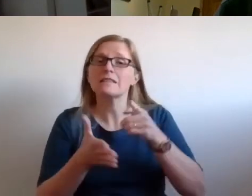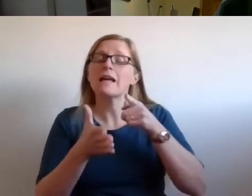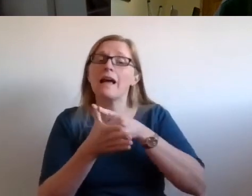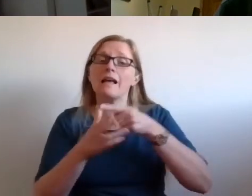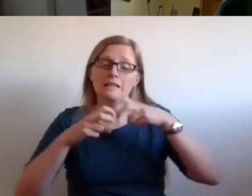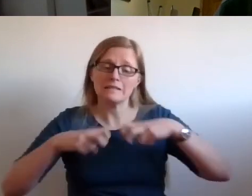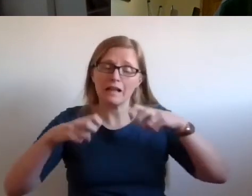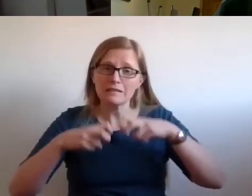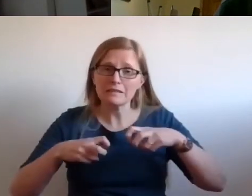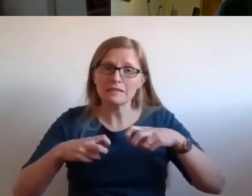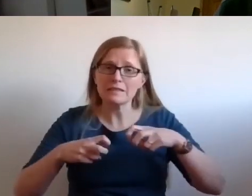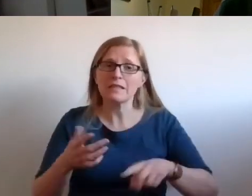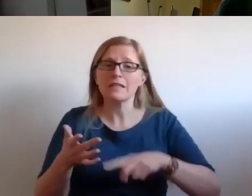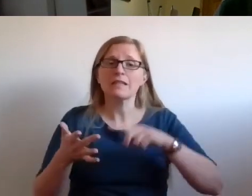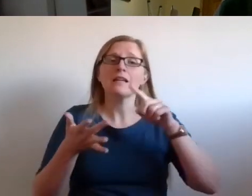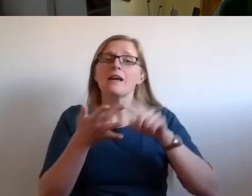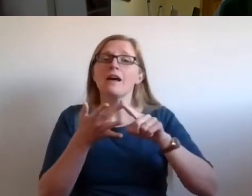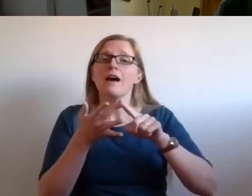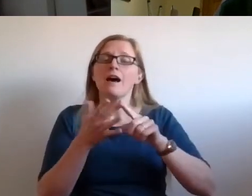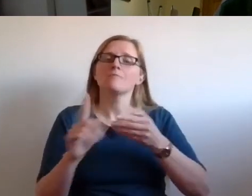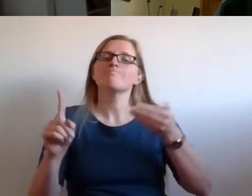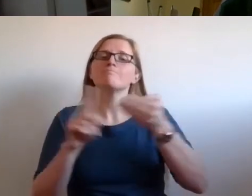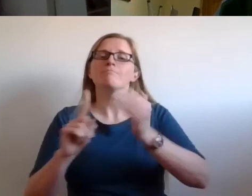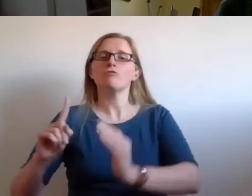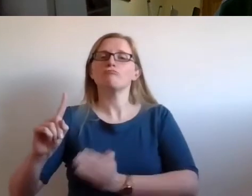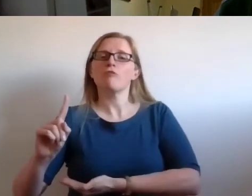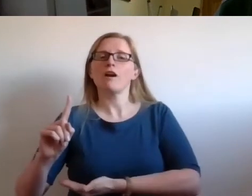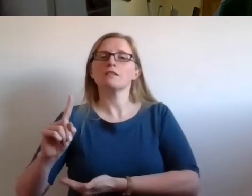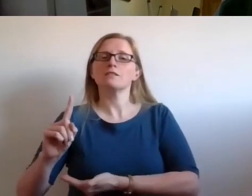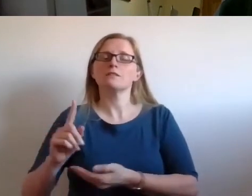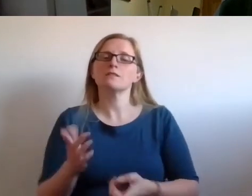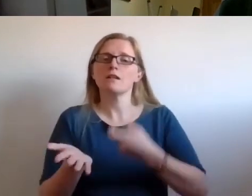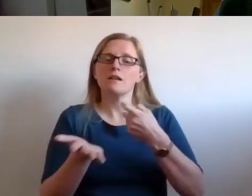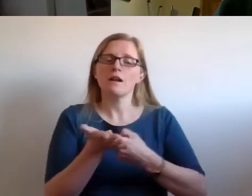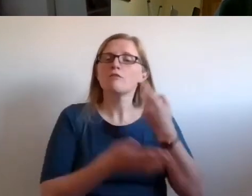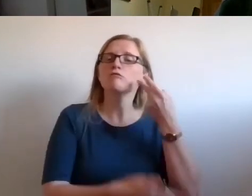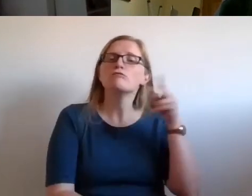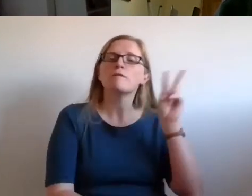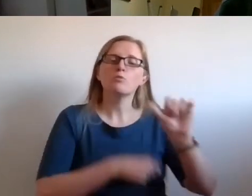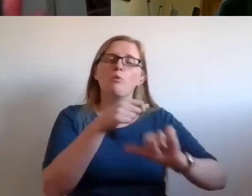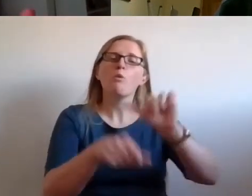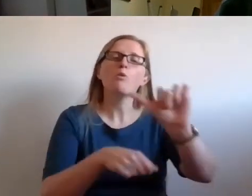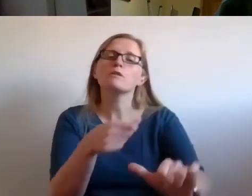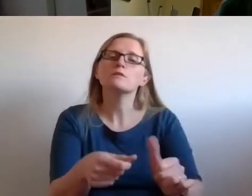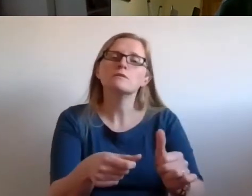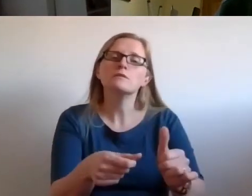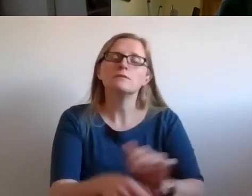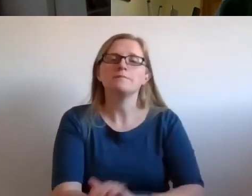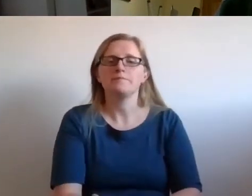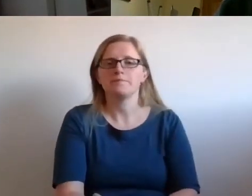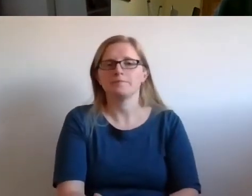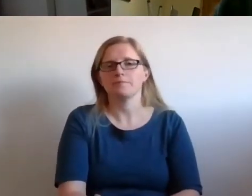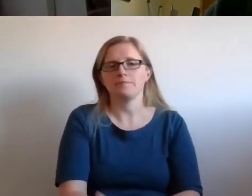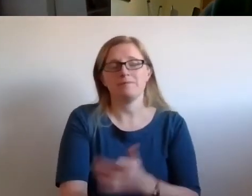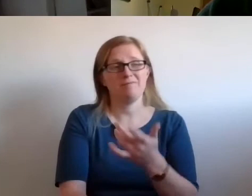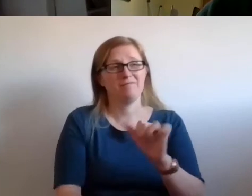the I for identification of the rights at stake, and the R for reviewing of what progress. And we put together a process which